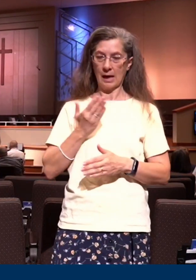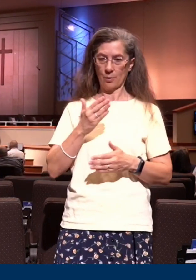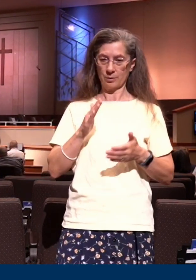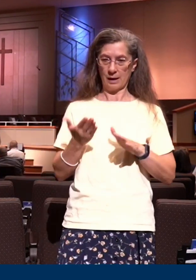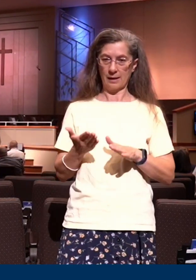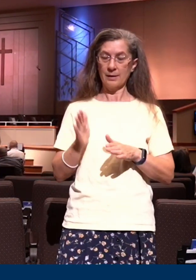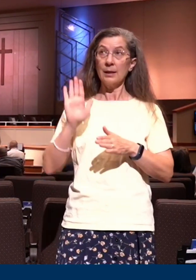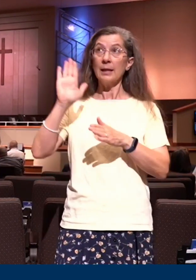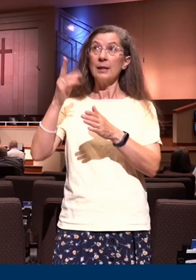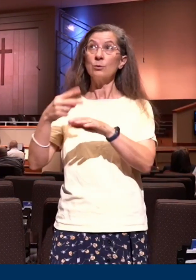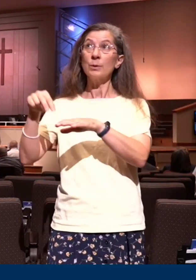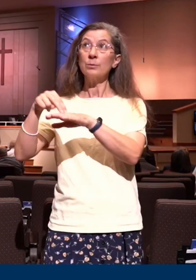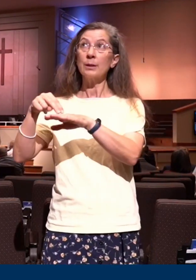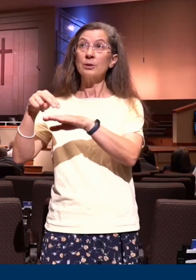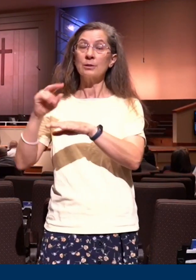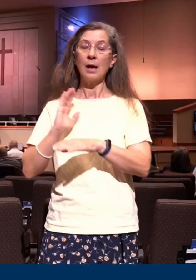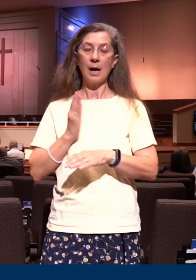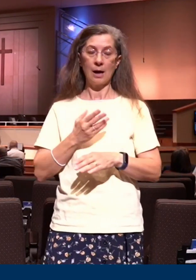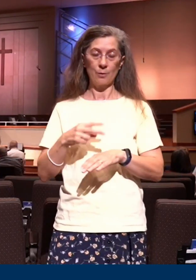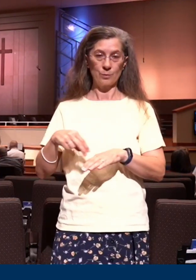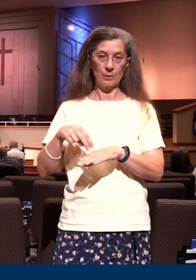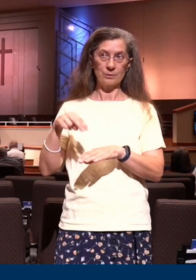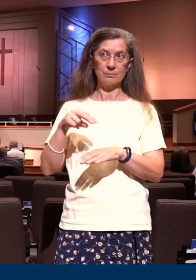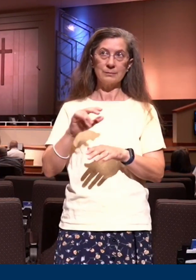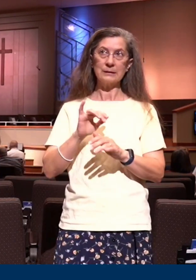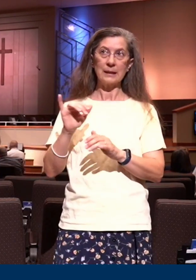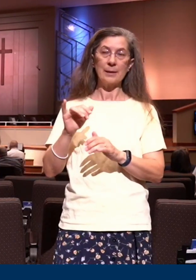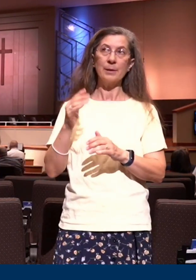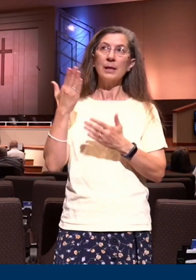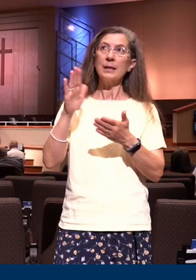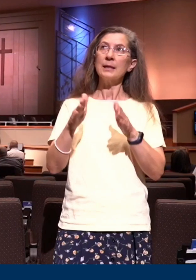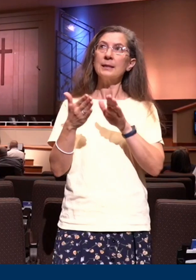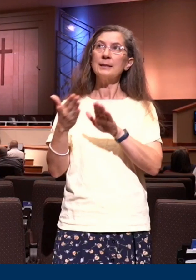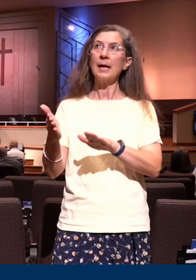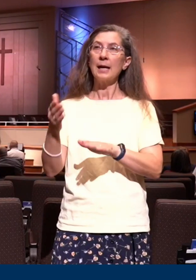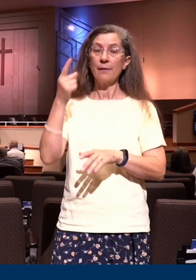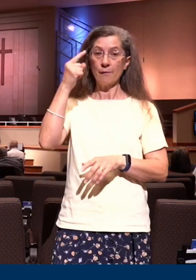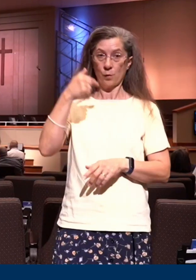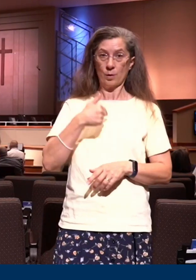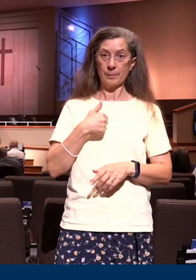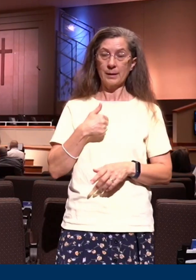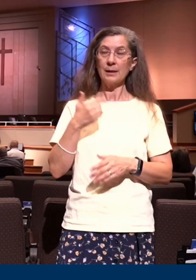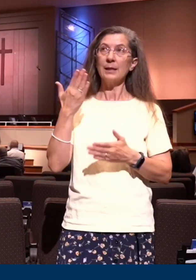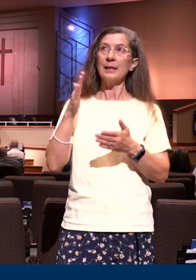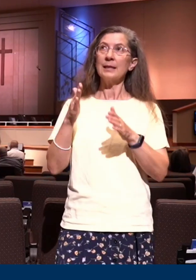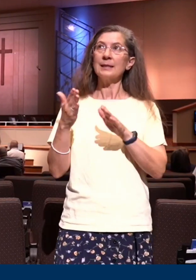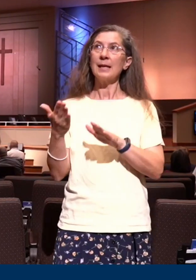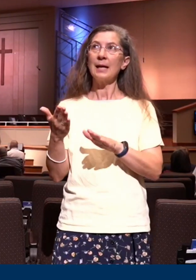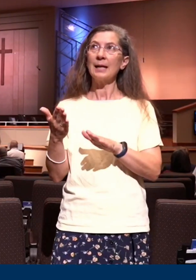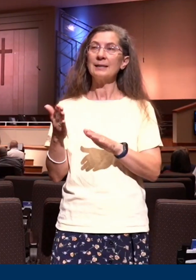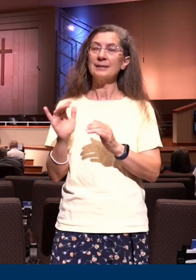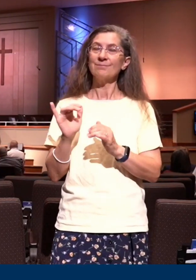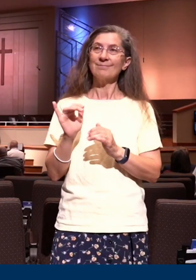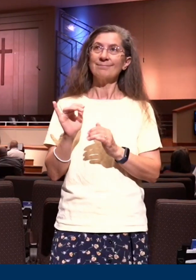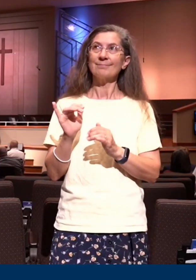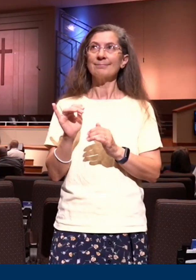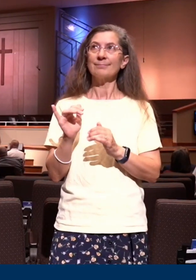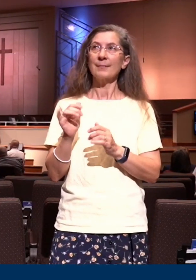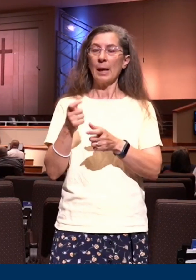resurrection. He not only died for me, he died as me. So far as God is concerned, we are already on the